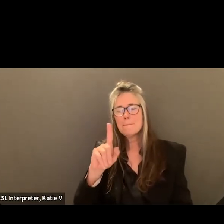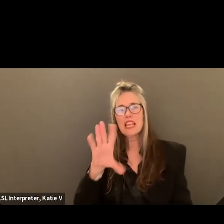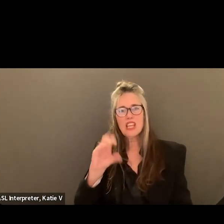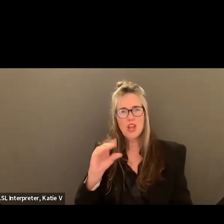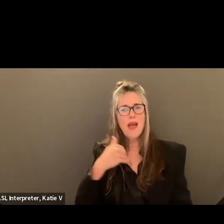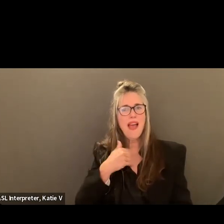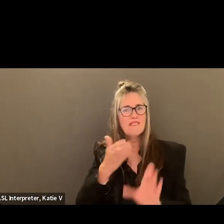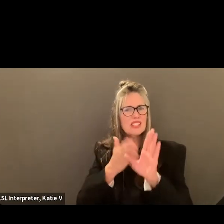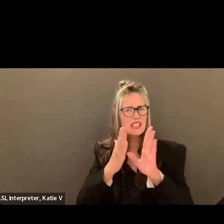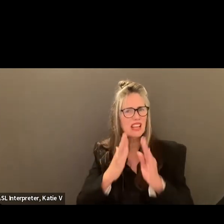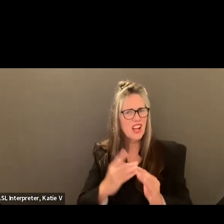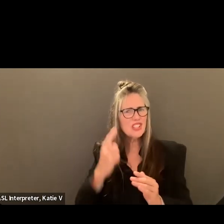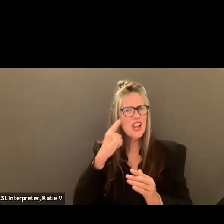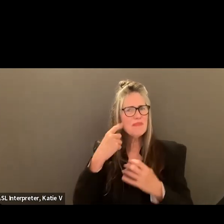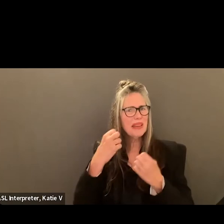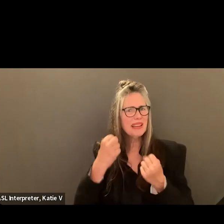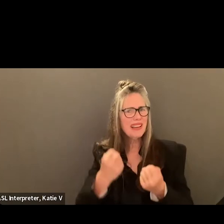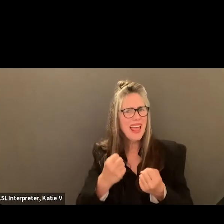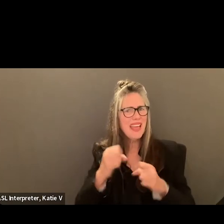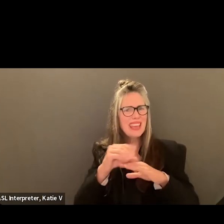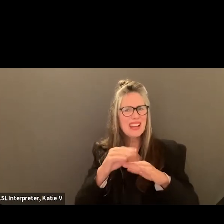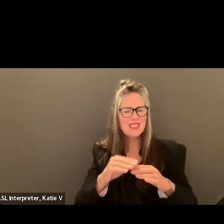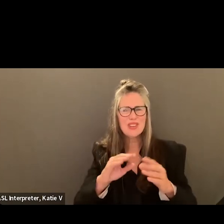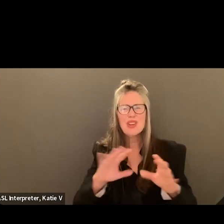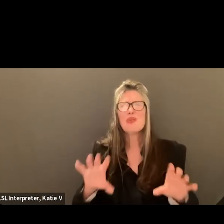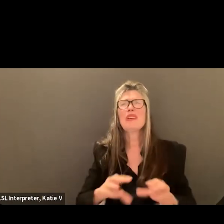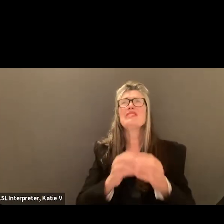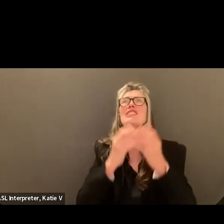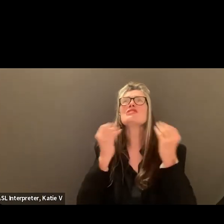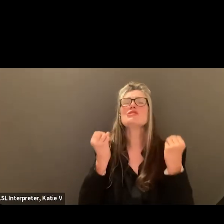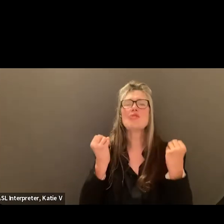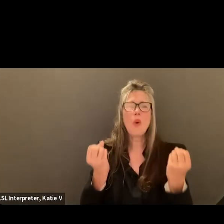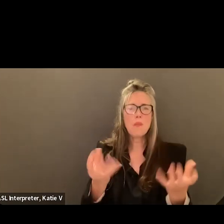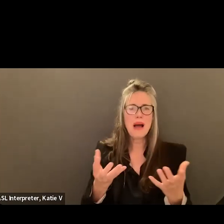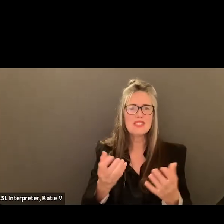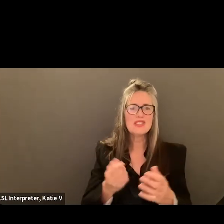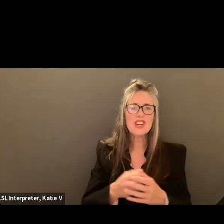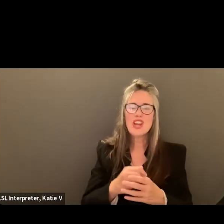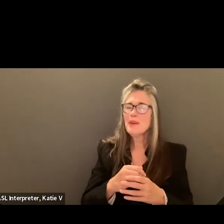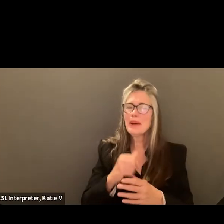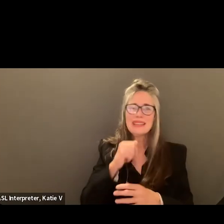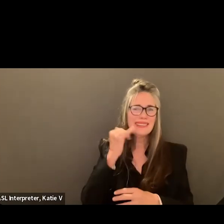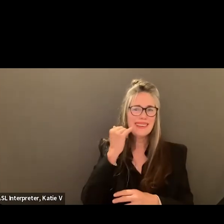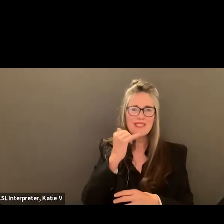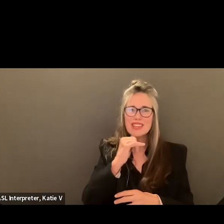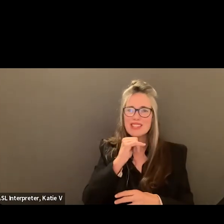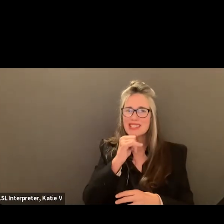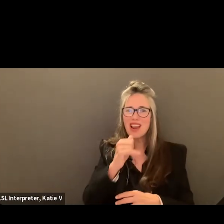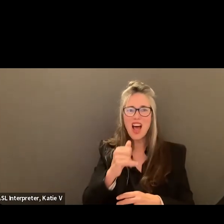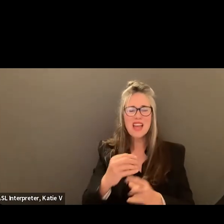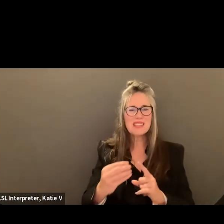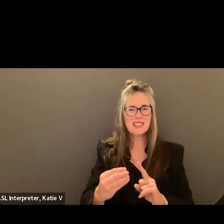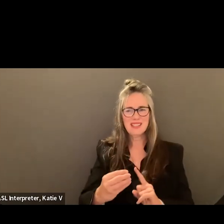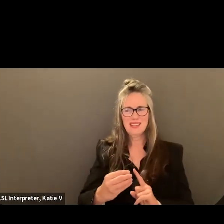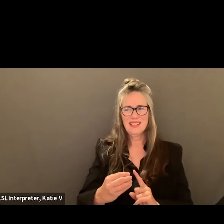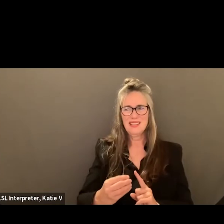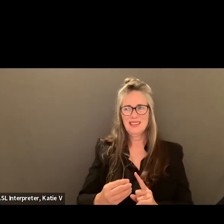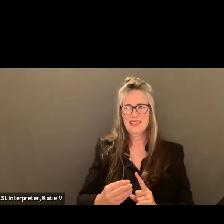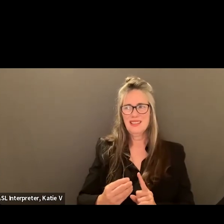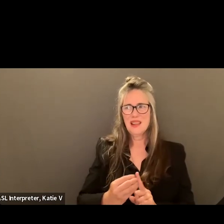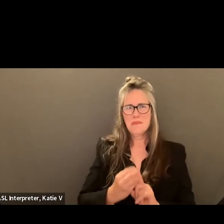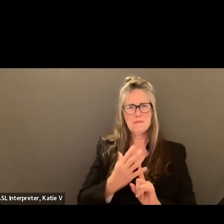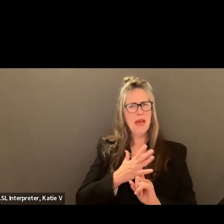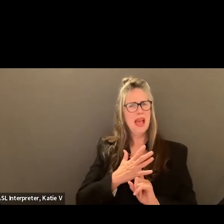psychologists, there's mental health counselors. Like, we've done so much, I feel like, from this perspective. But if it's not being felt by the students,